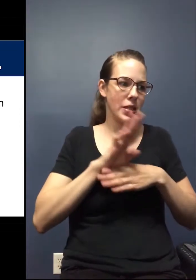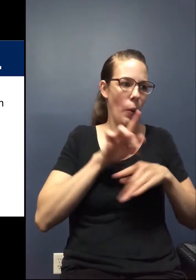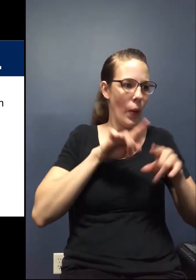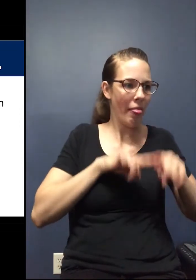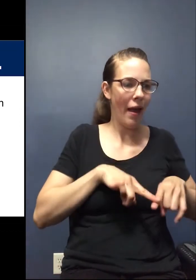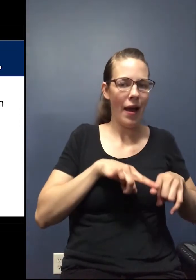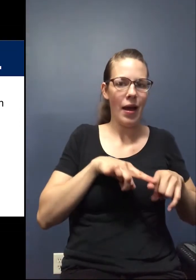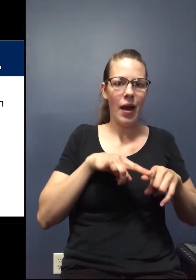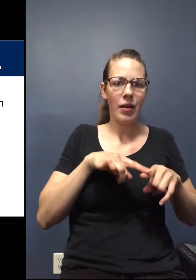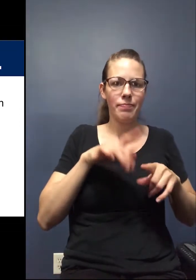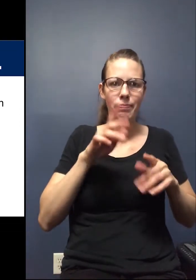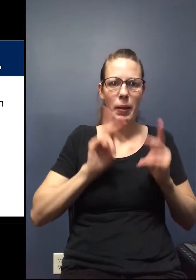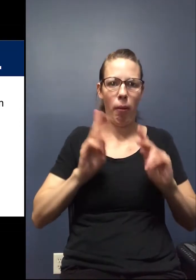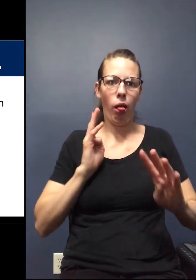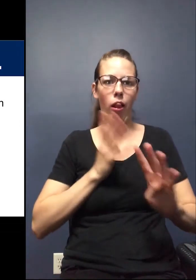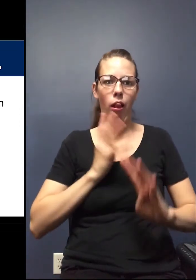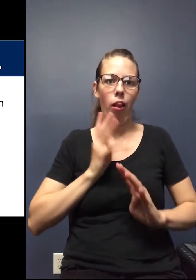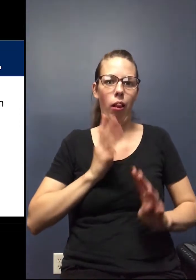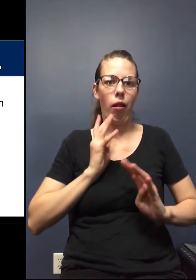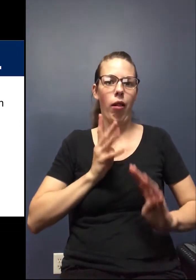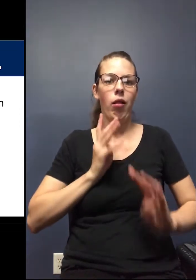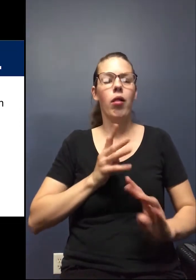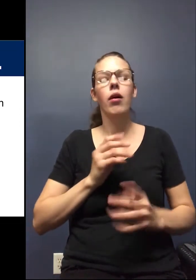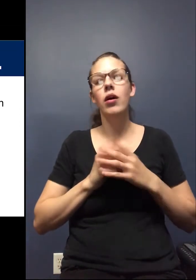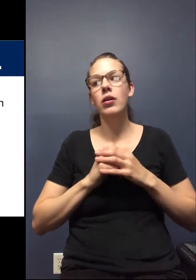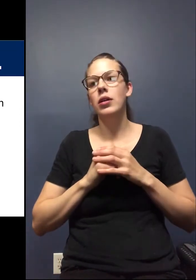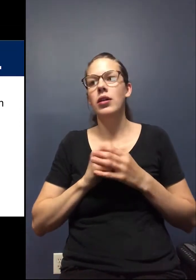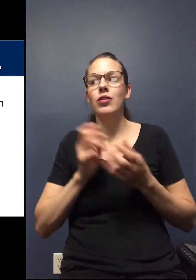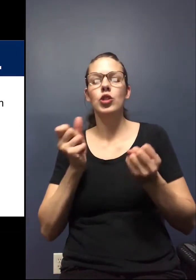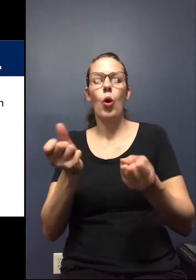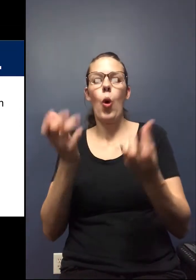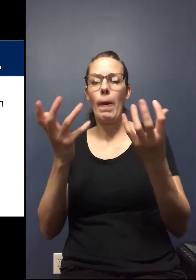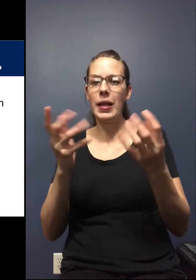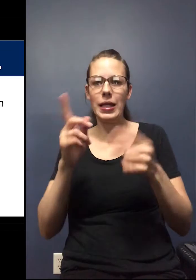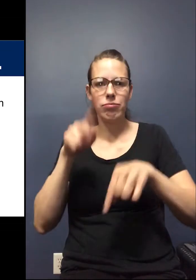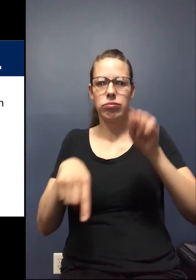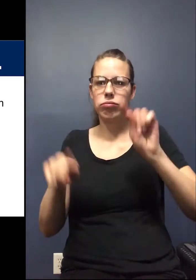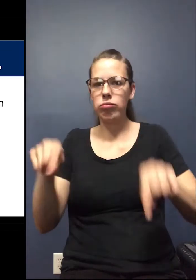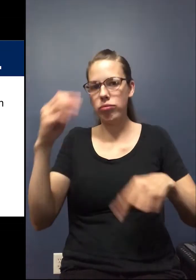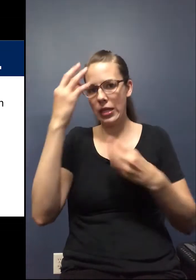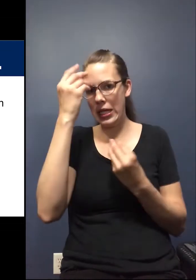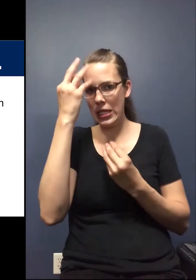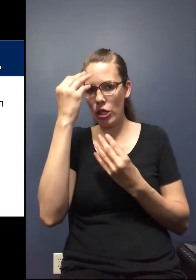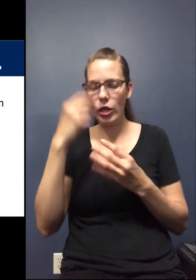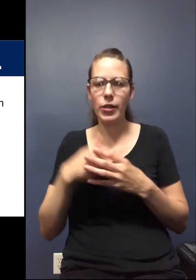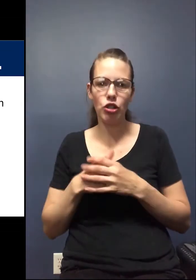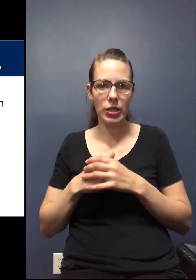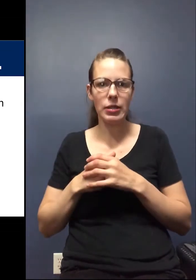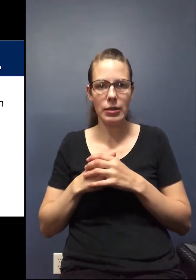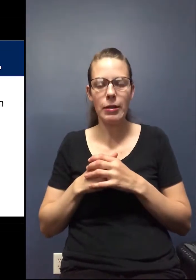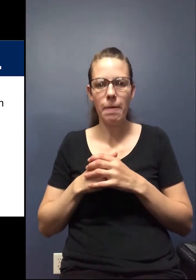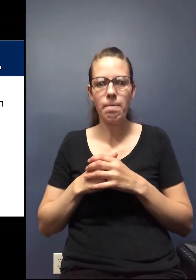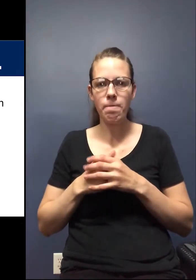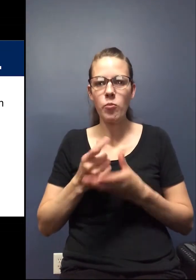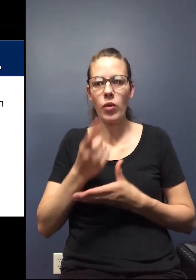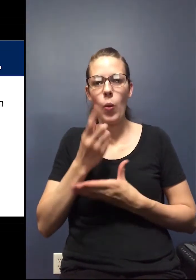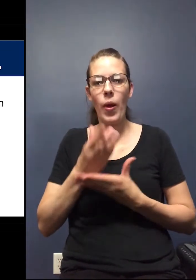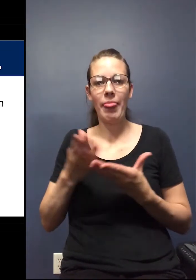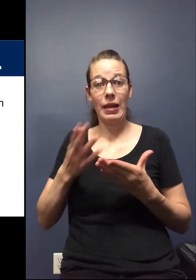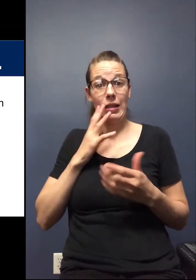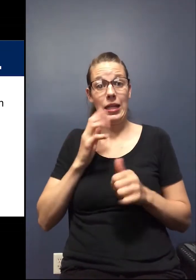relies on heavy flows of customers. There's just so many diverse considerations. And I know one of the things that